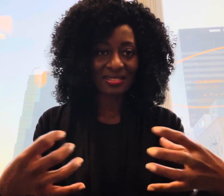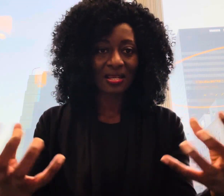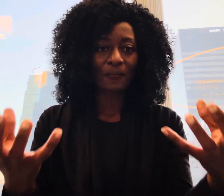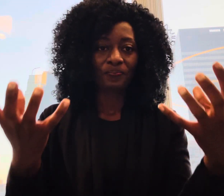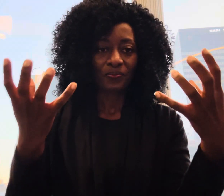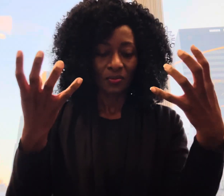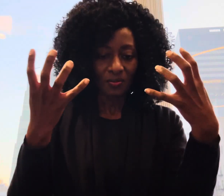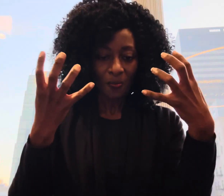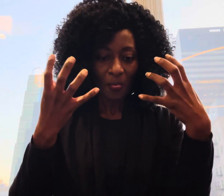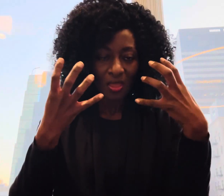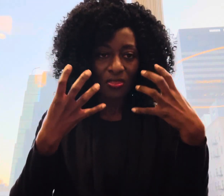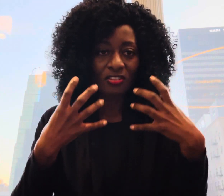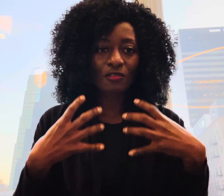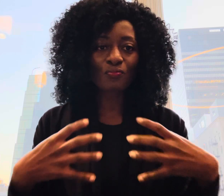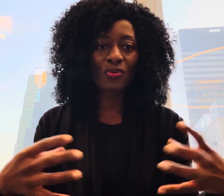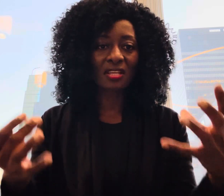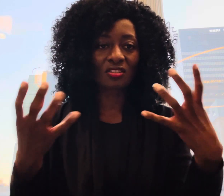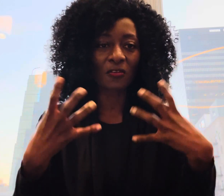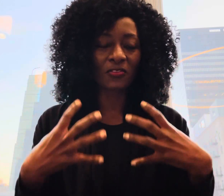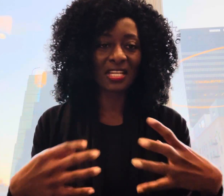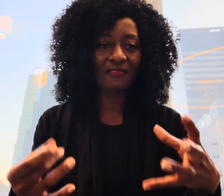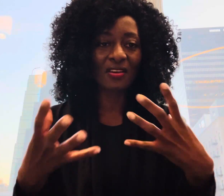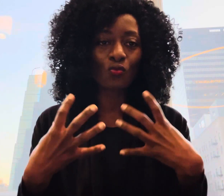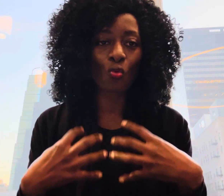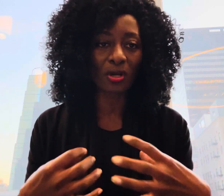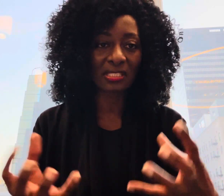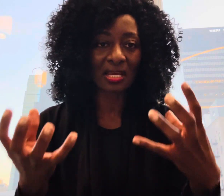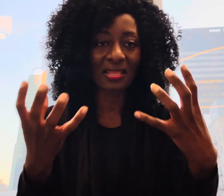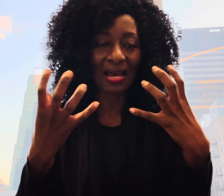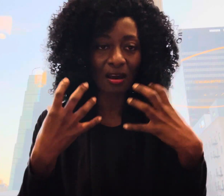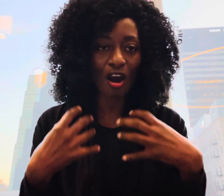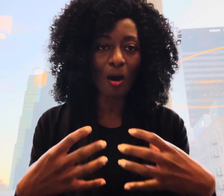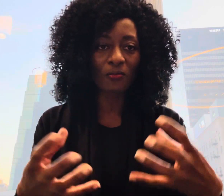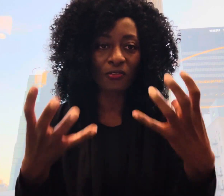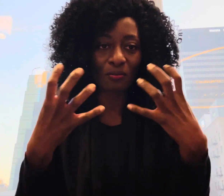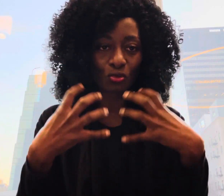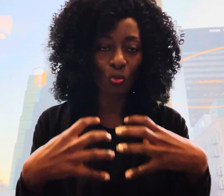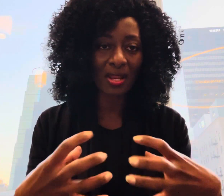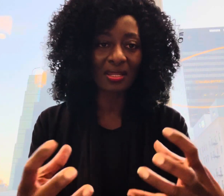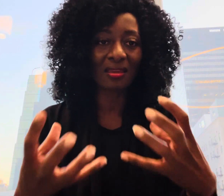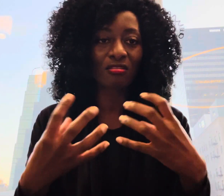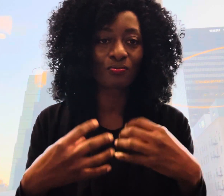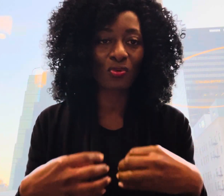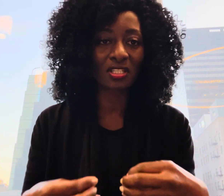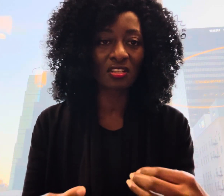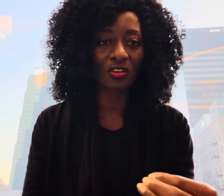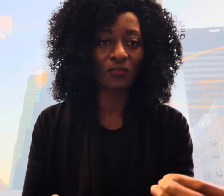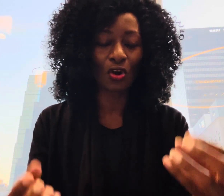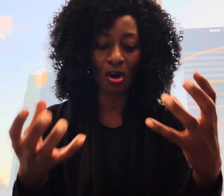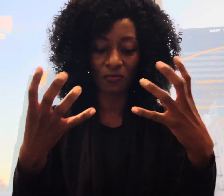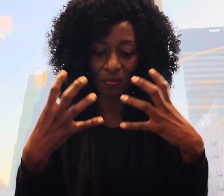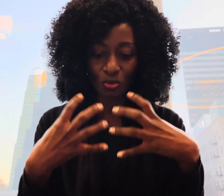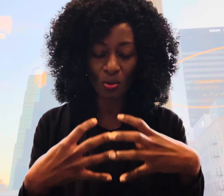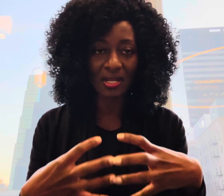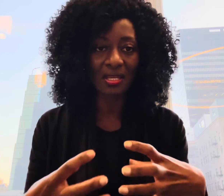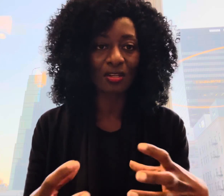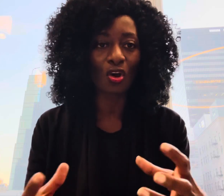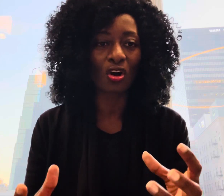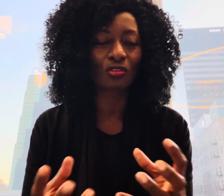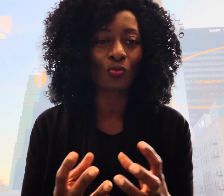the springs of living water that come from dwelling in the presence of god from dwelling in god's